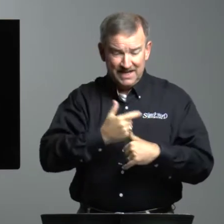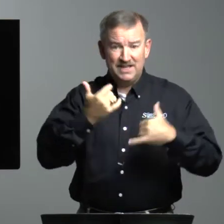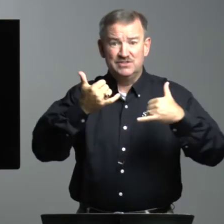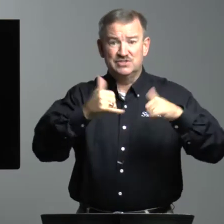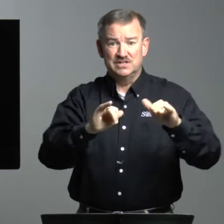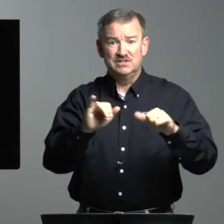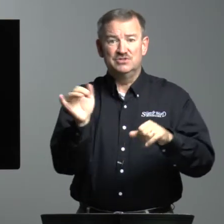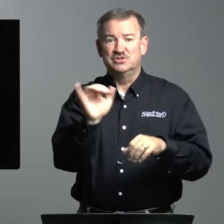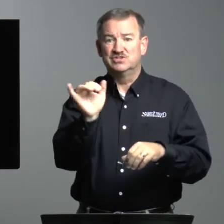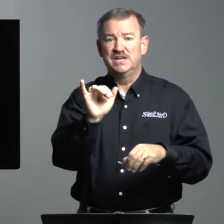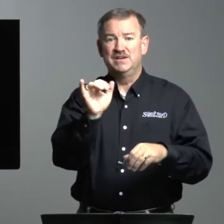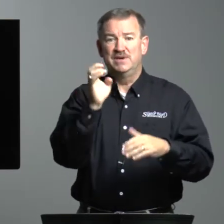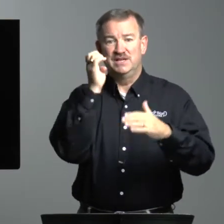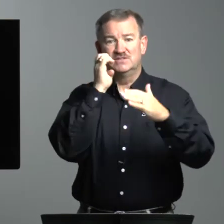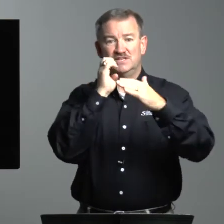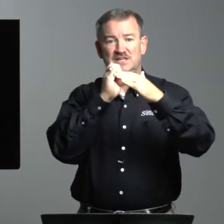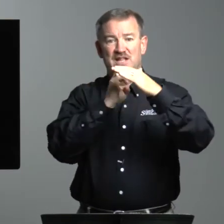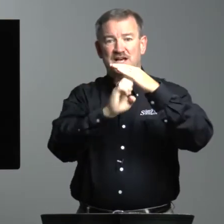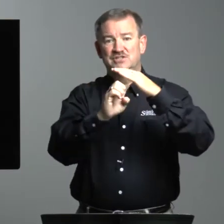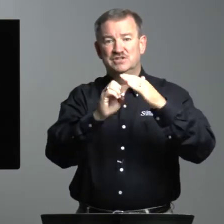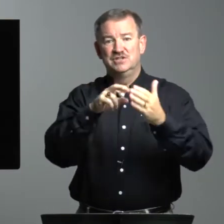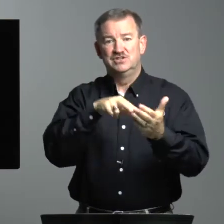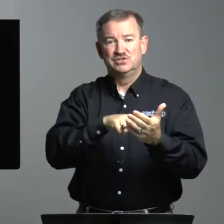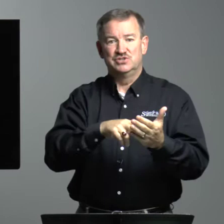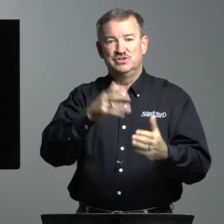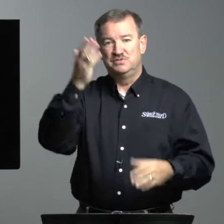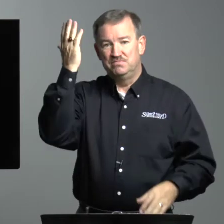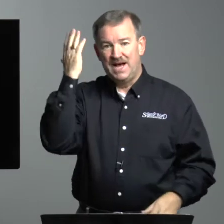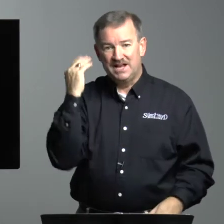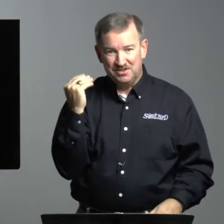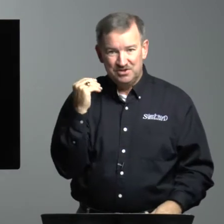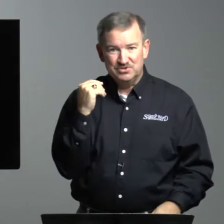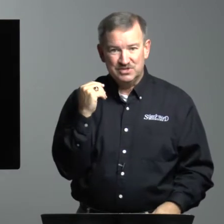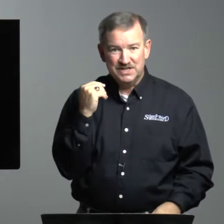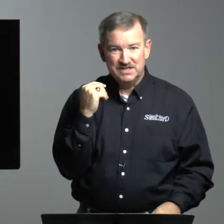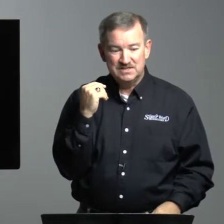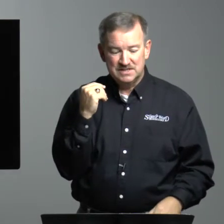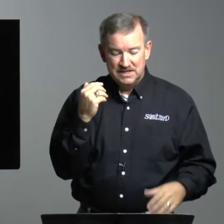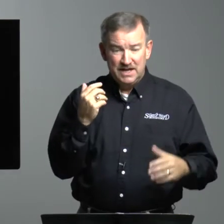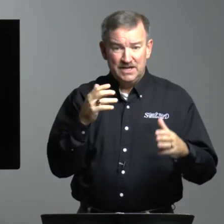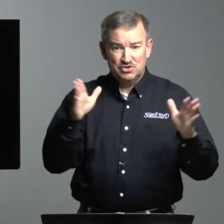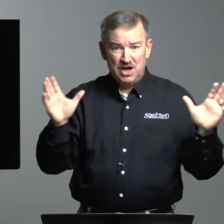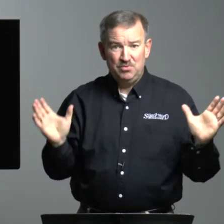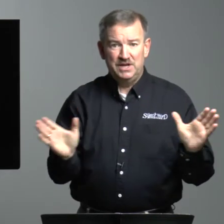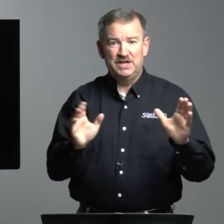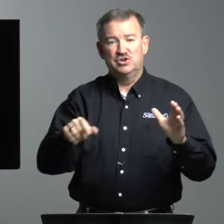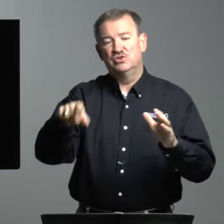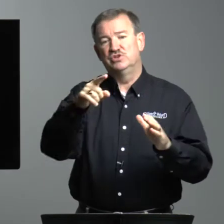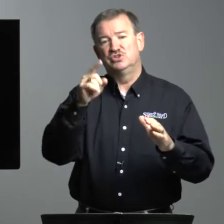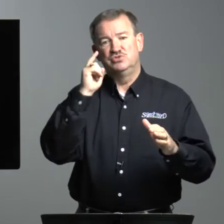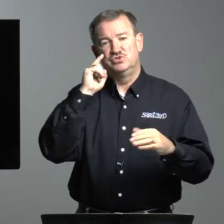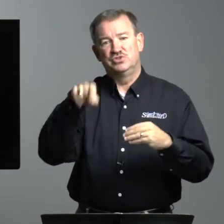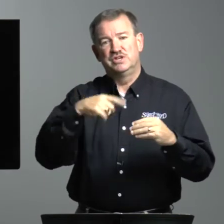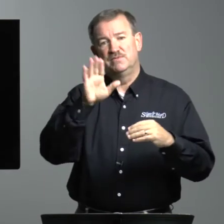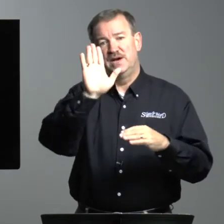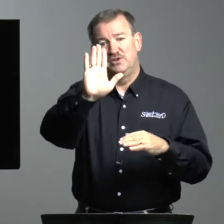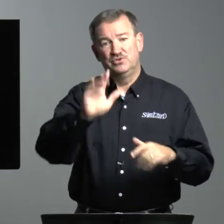still the same as Elijah stood back in those days. And so I want to encourage you as you think about your